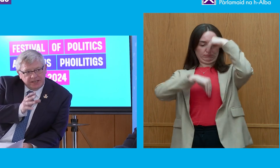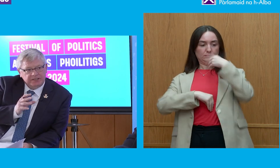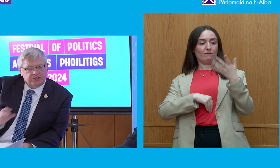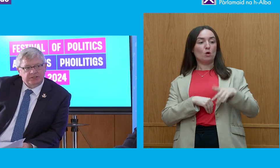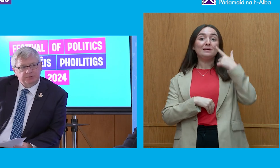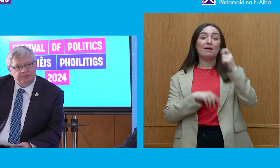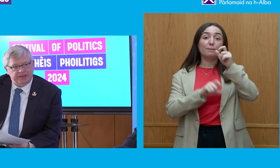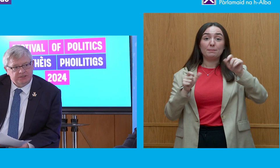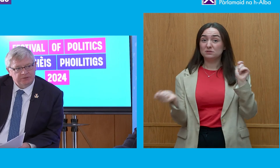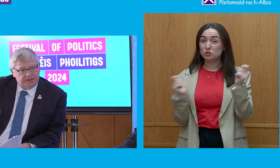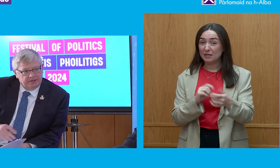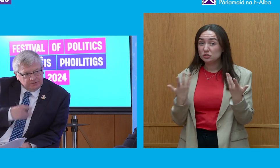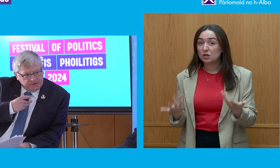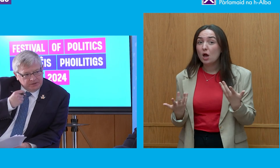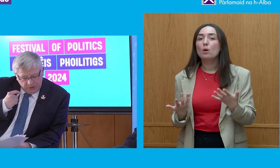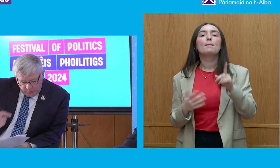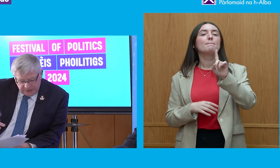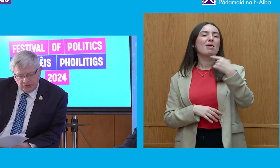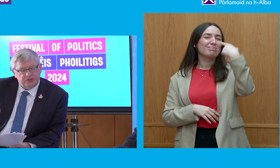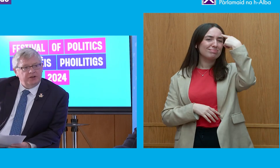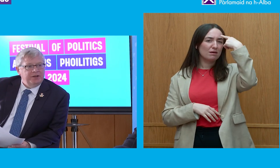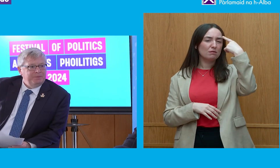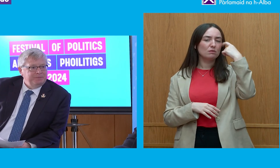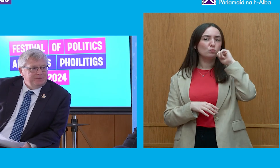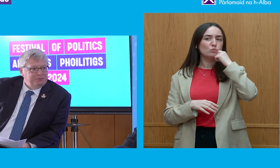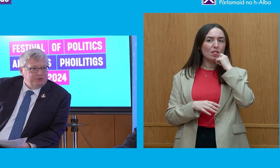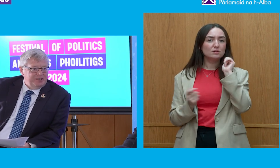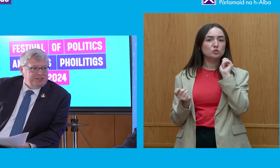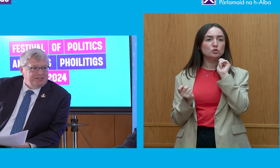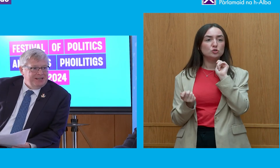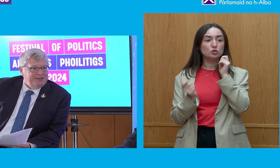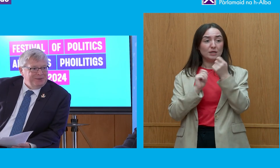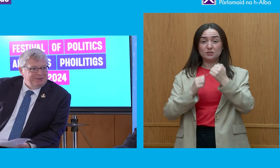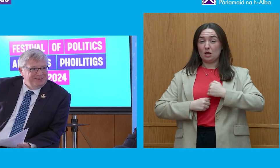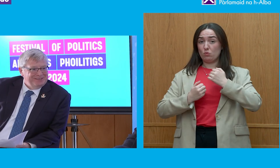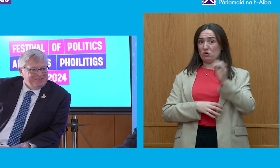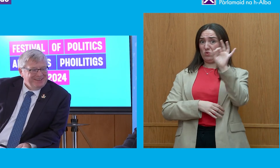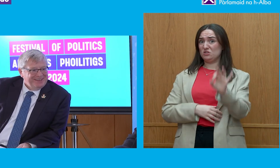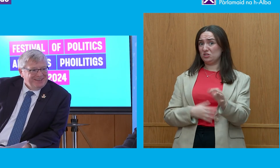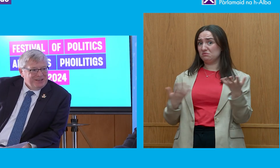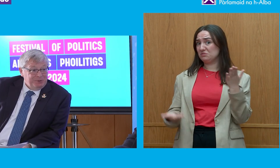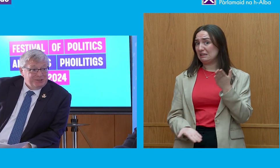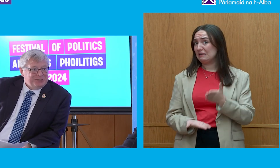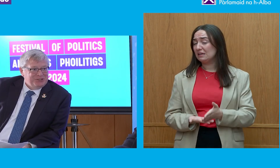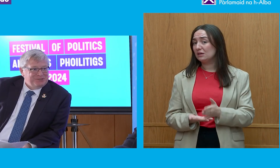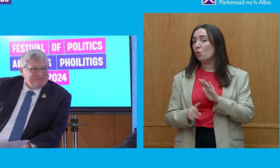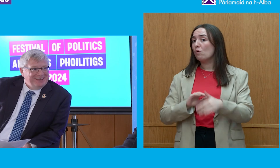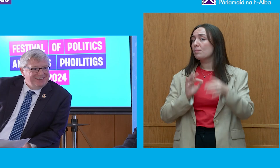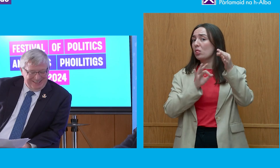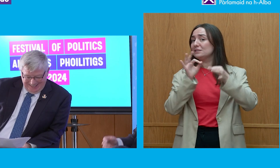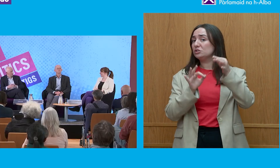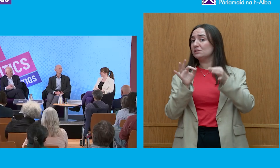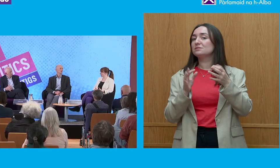But how is that going to affect, do you think, the question that we're addressing today about the politicians?